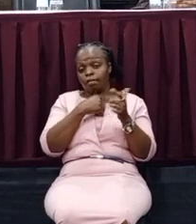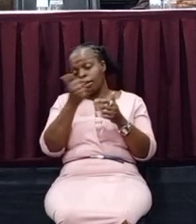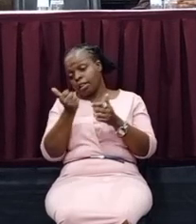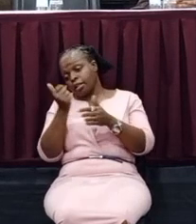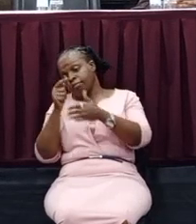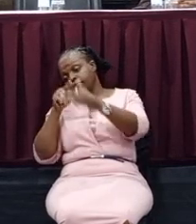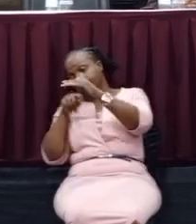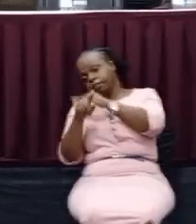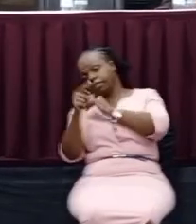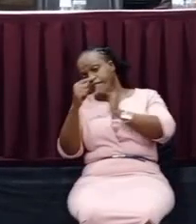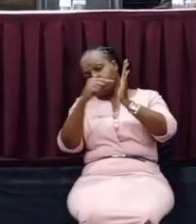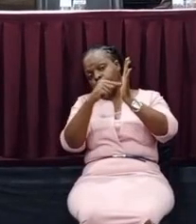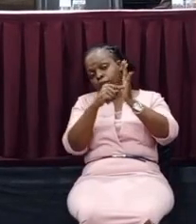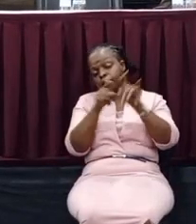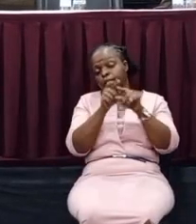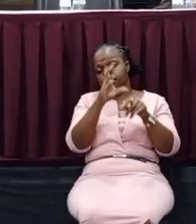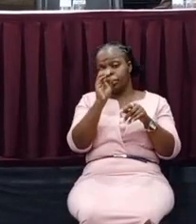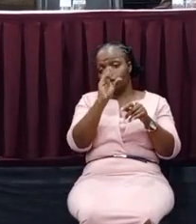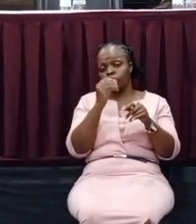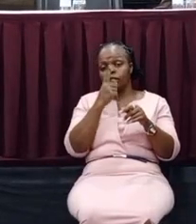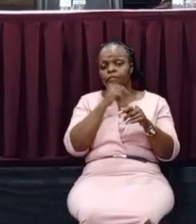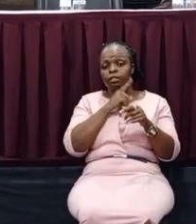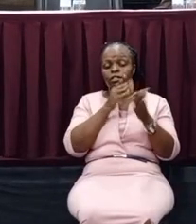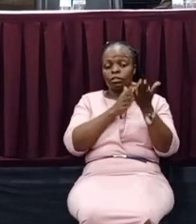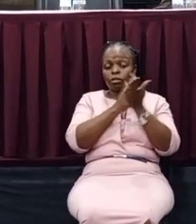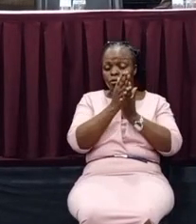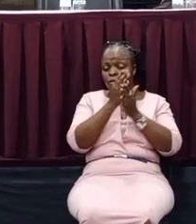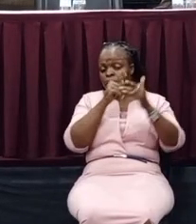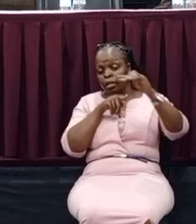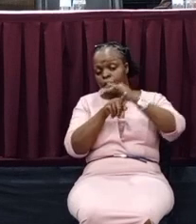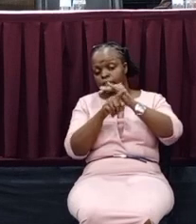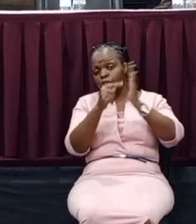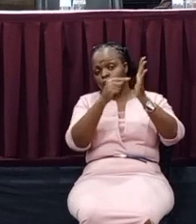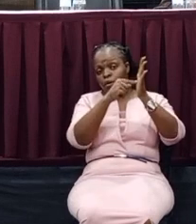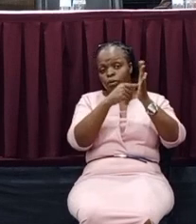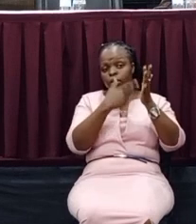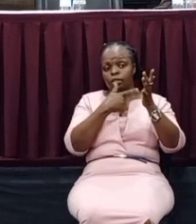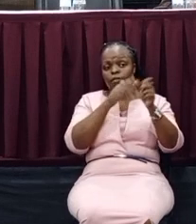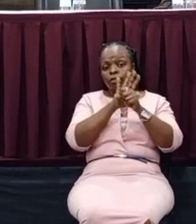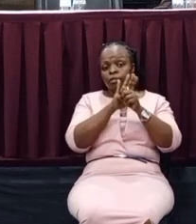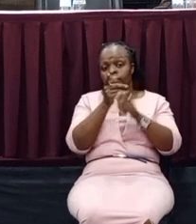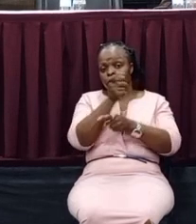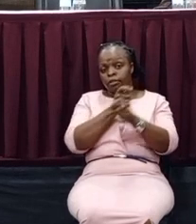as the CEO has mentioned here through the entry points in the order points. We have a lot of trade with our neighbors